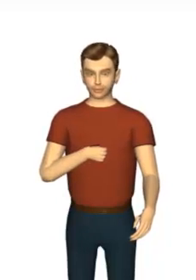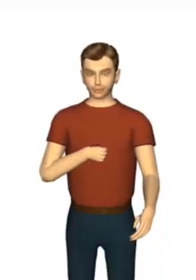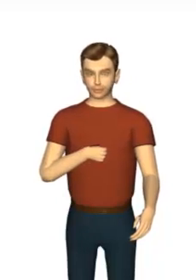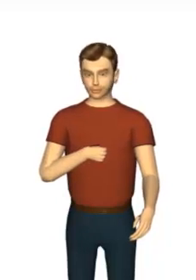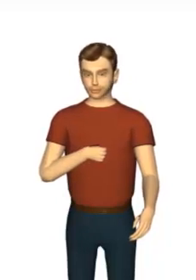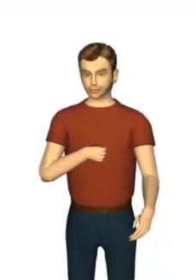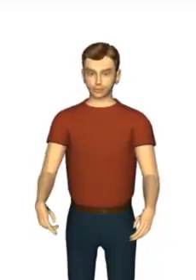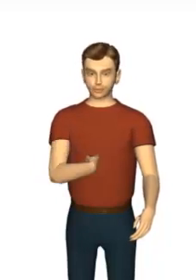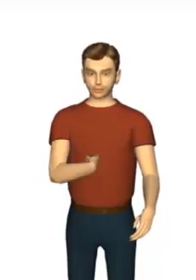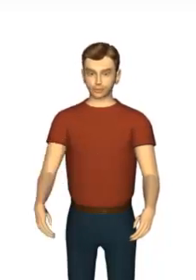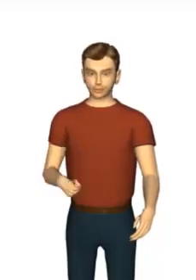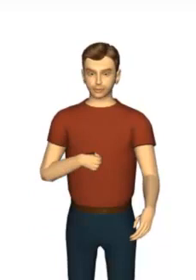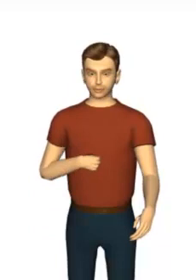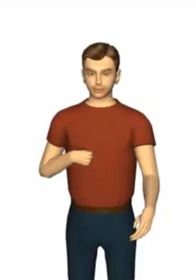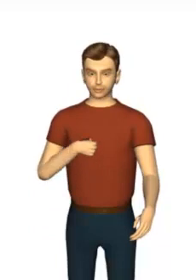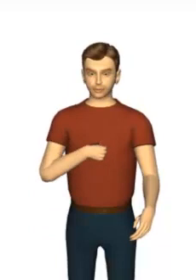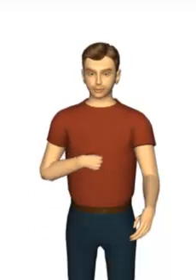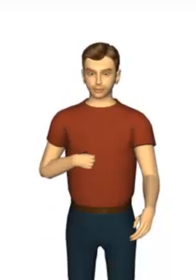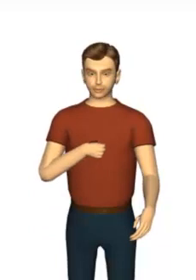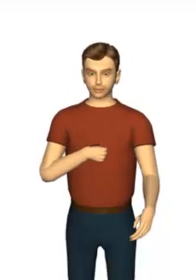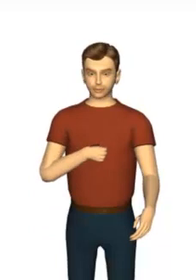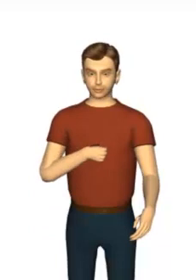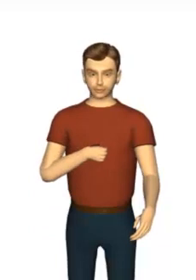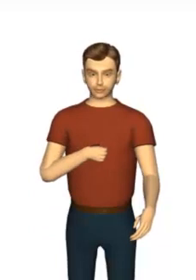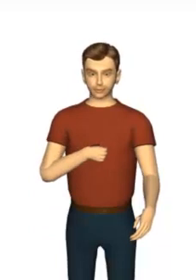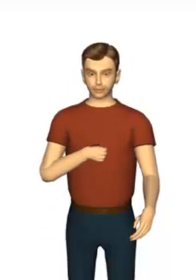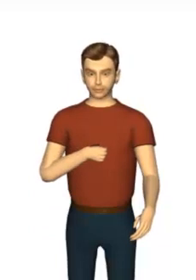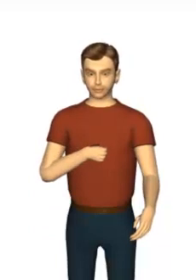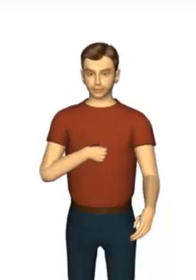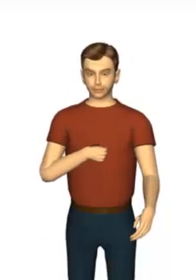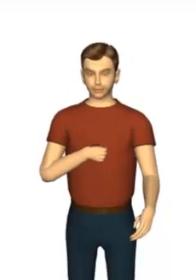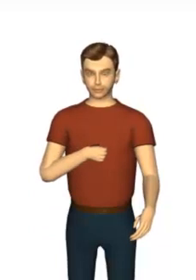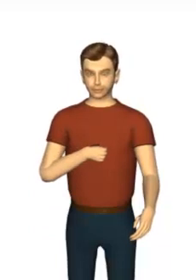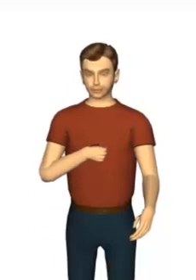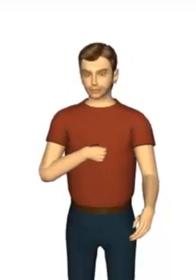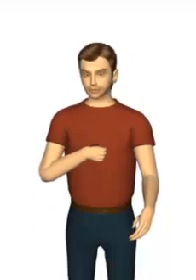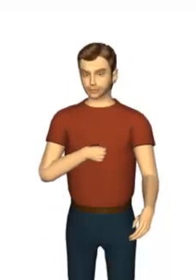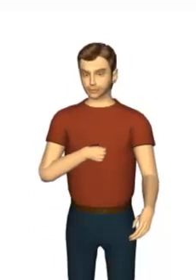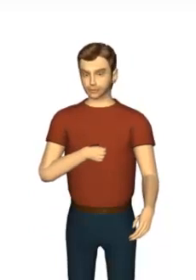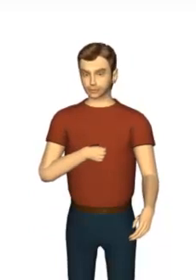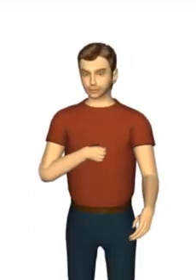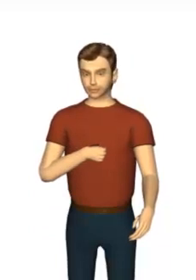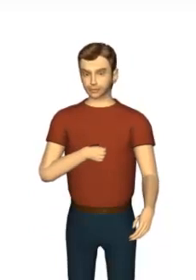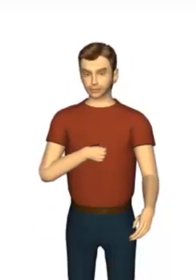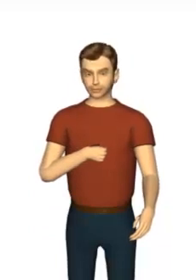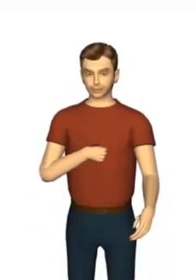and sorry I am a clerk I